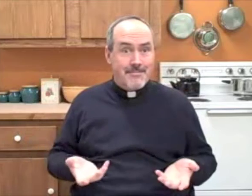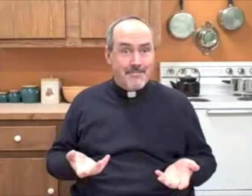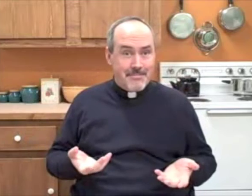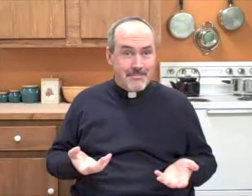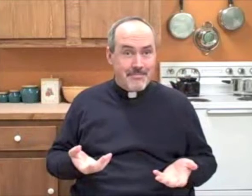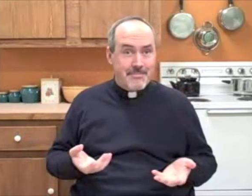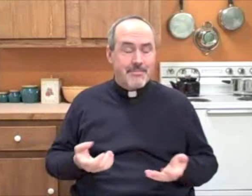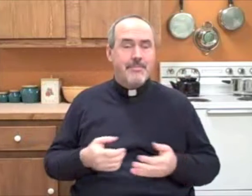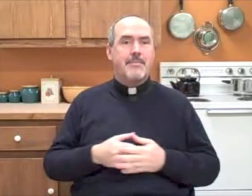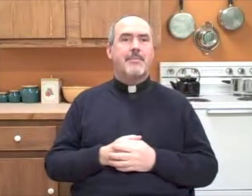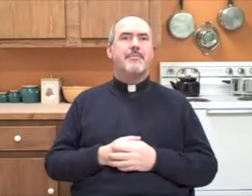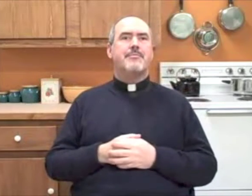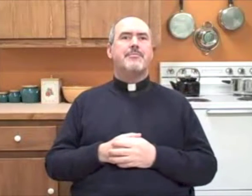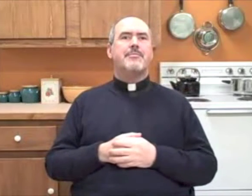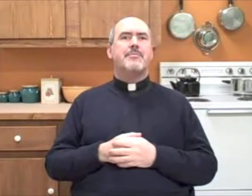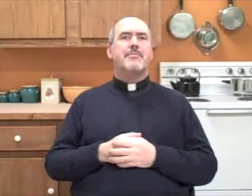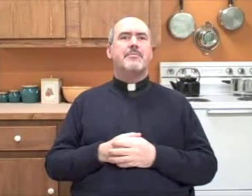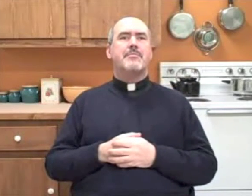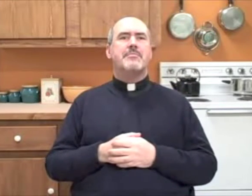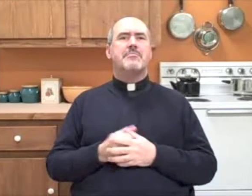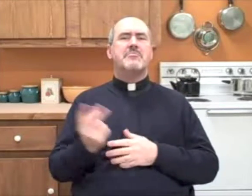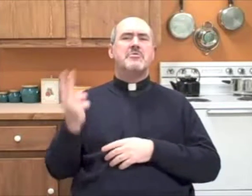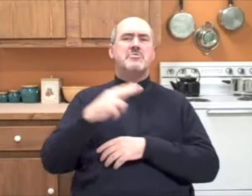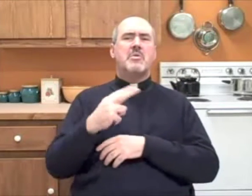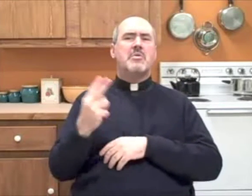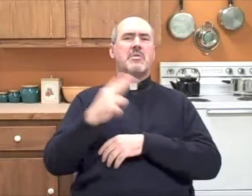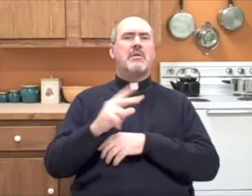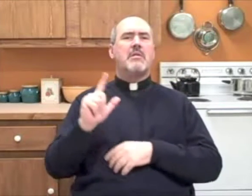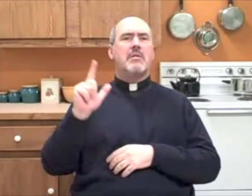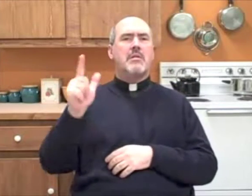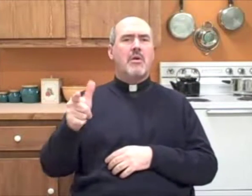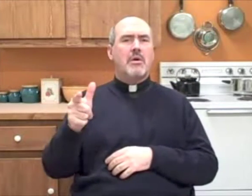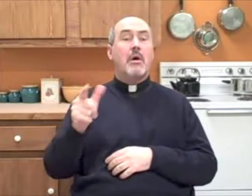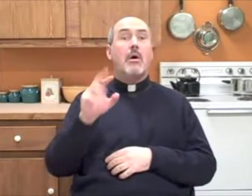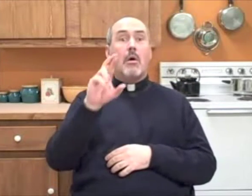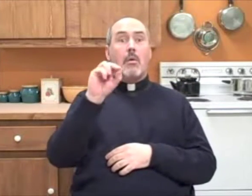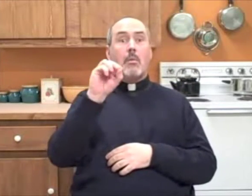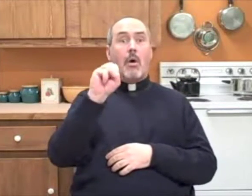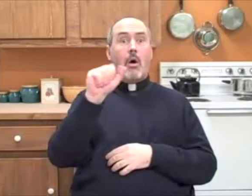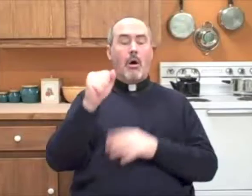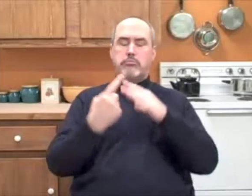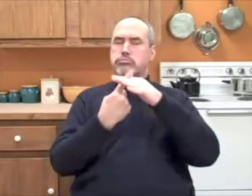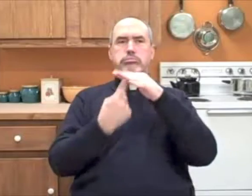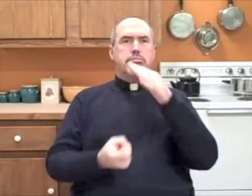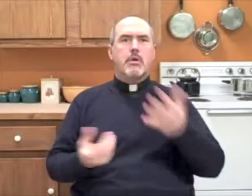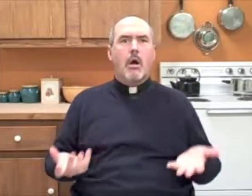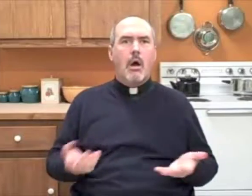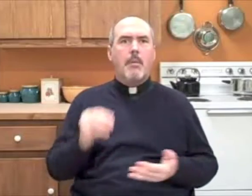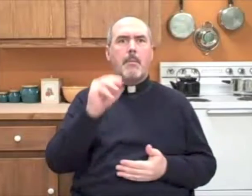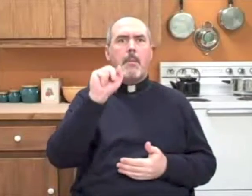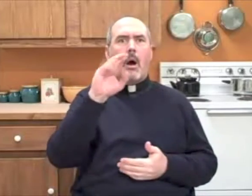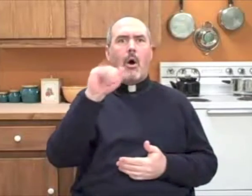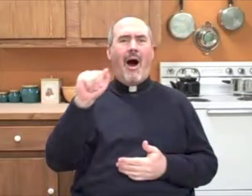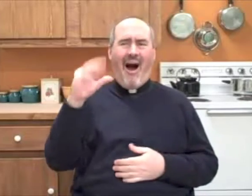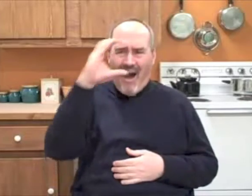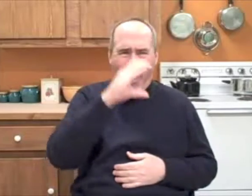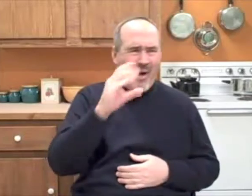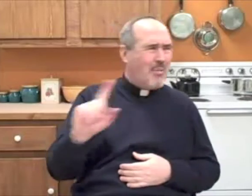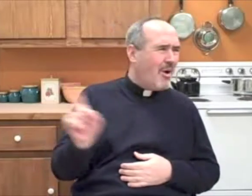this came to be she was afraid that people would persecute her and think that she was crazy a couple of days later Rosa disappeared